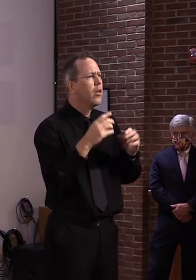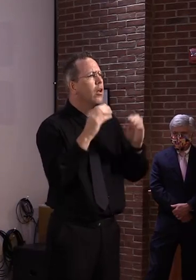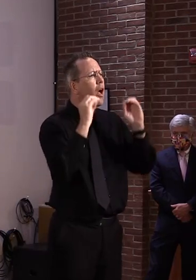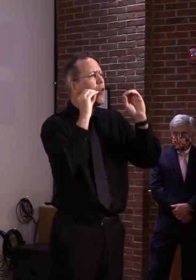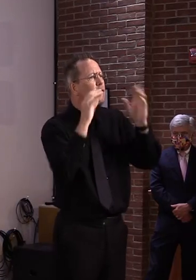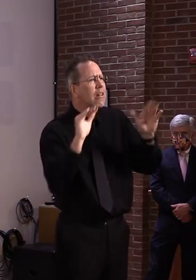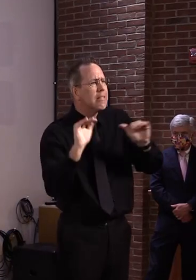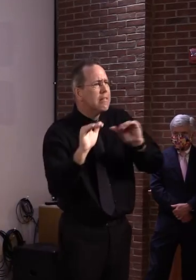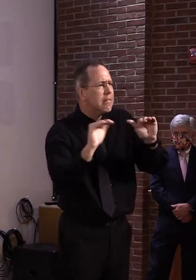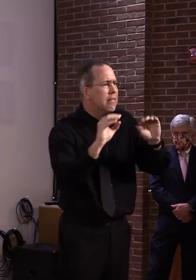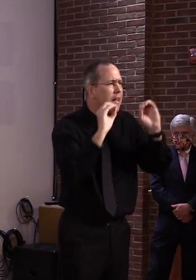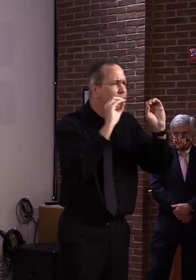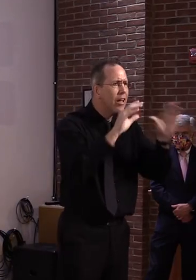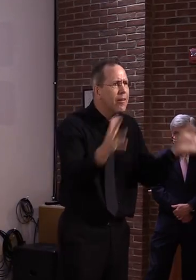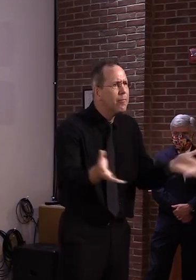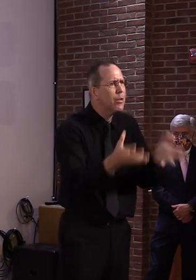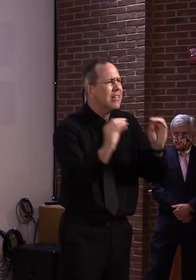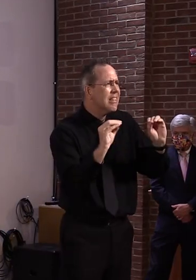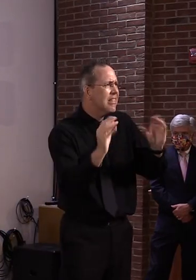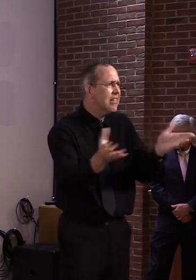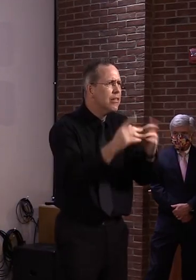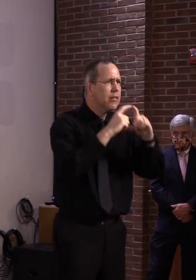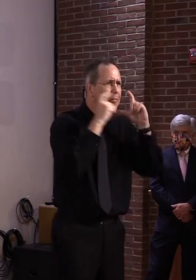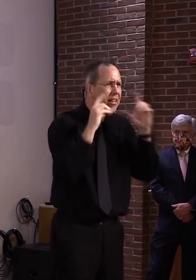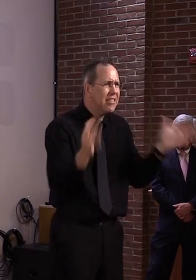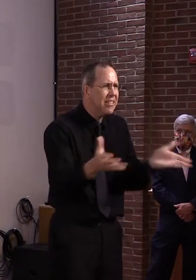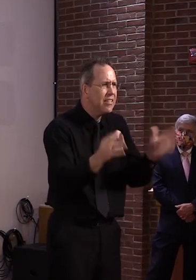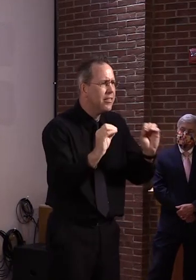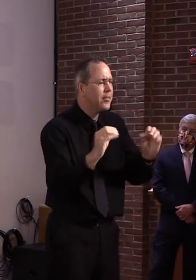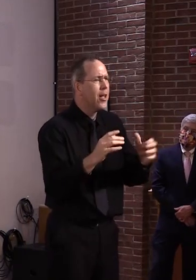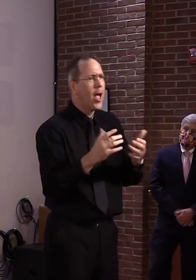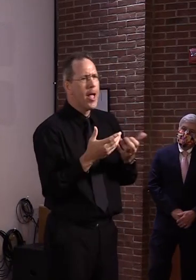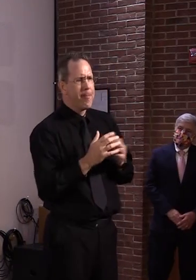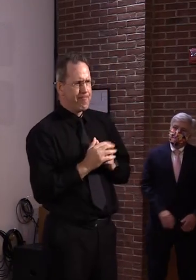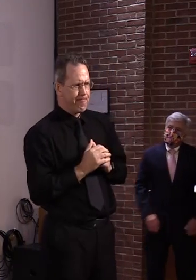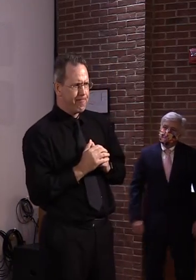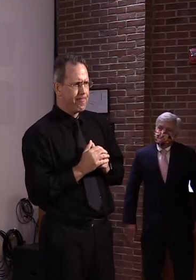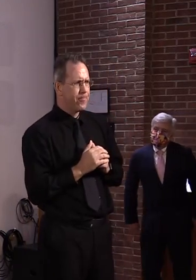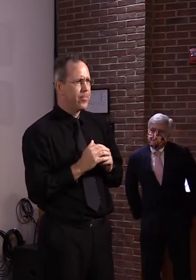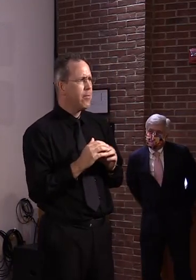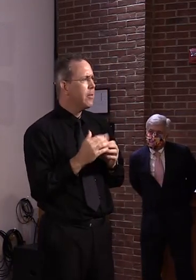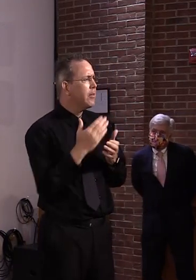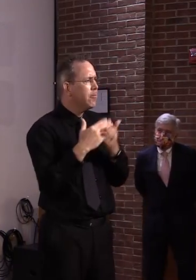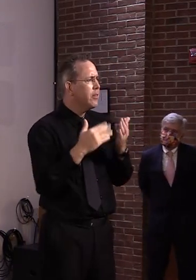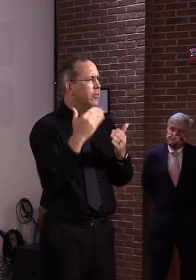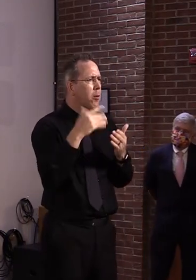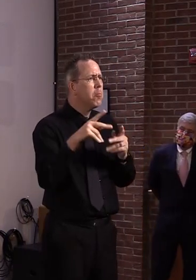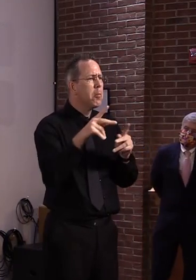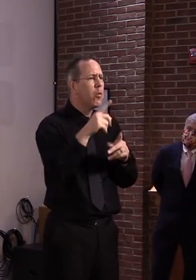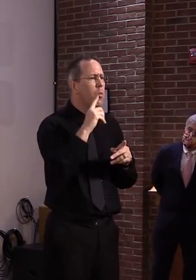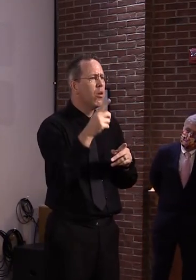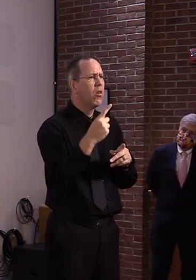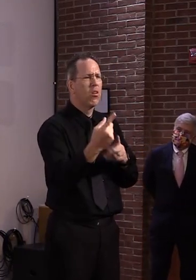We never would have gotten anywhere in our country's history if that was the entire way we went about our business.